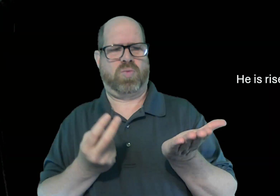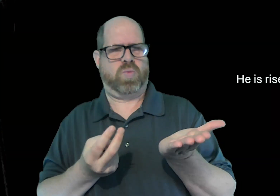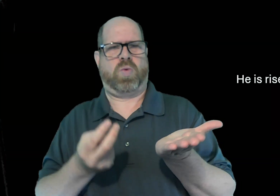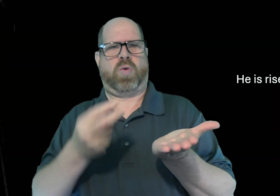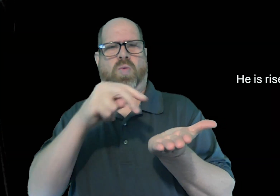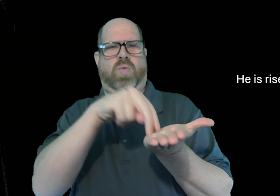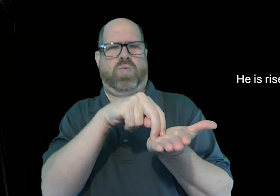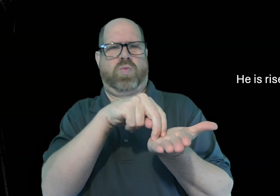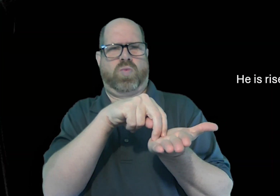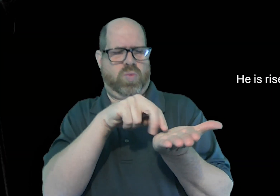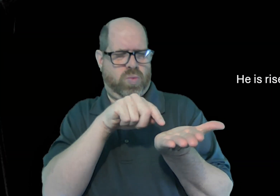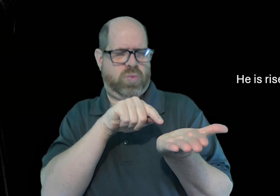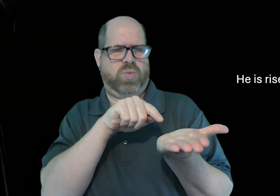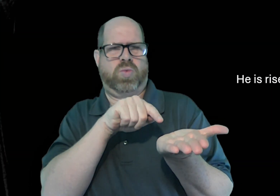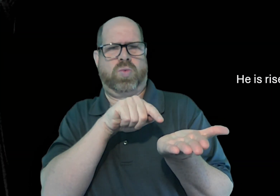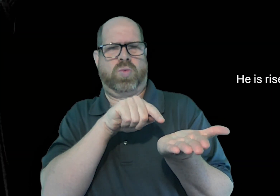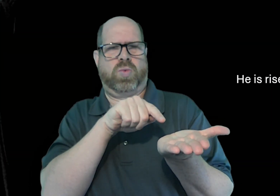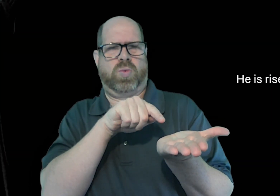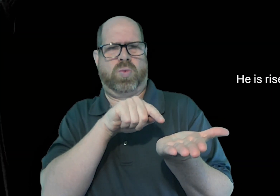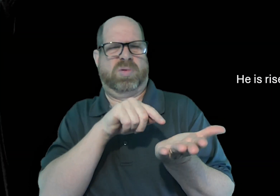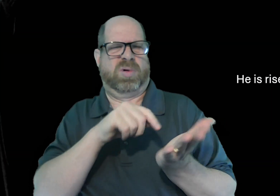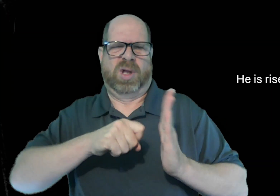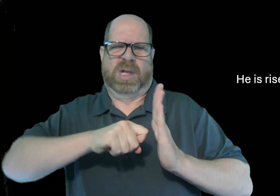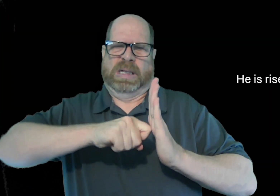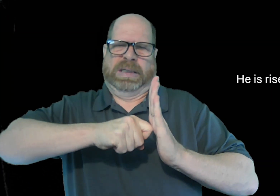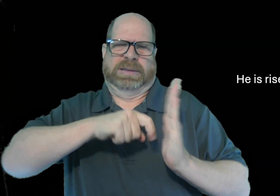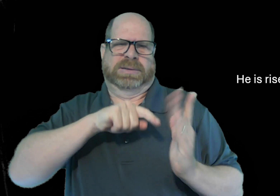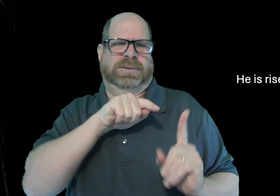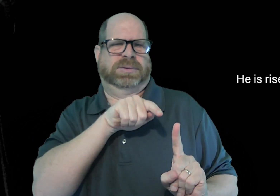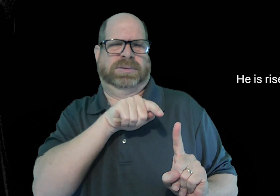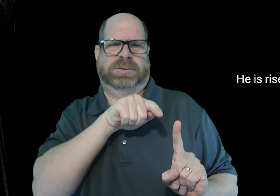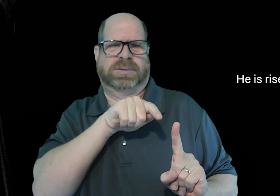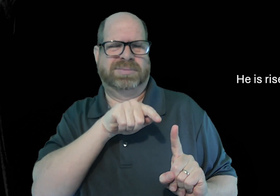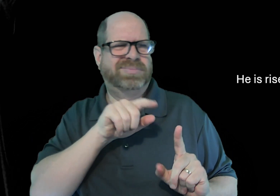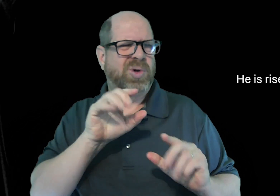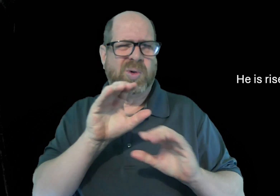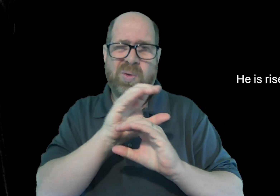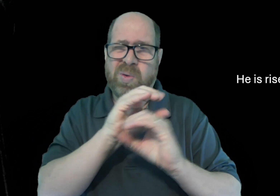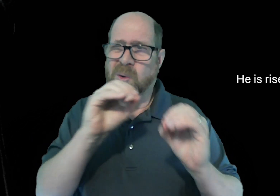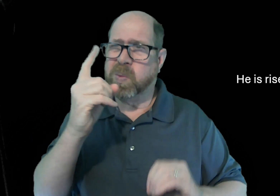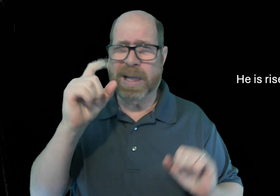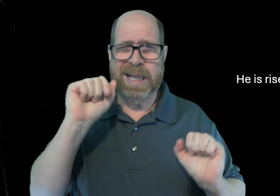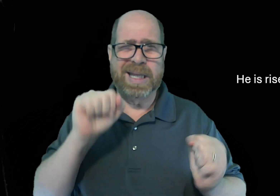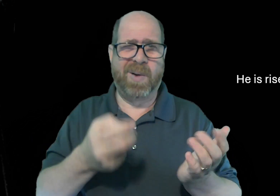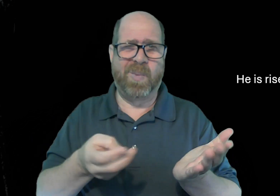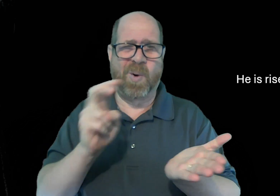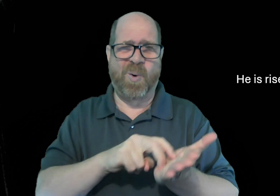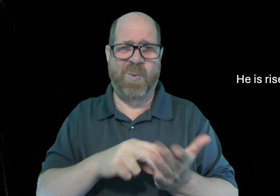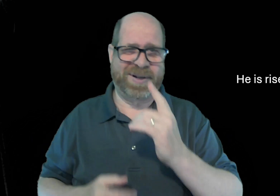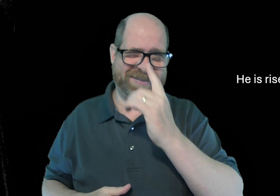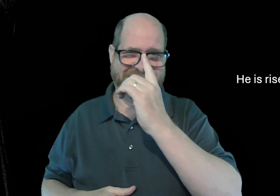jesus rose from the dead that's key no one can rise from the dead